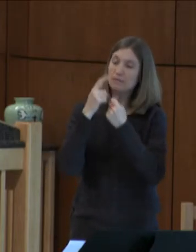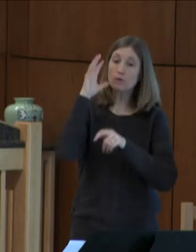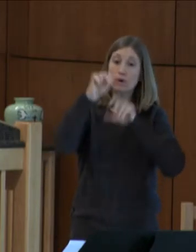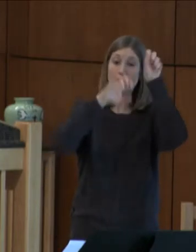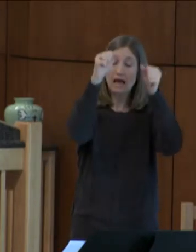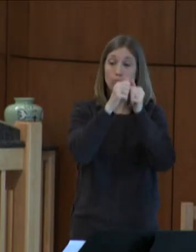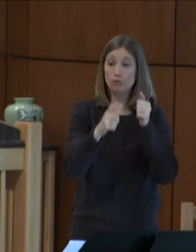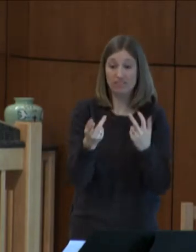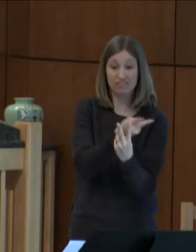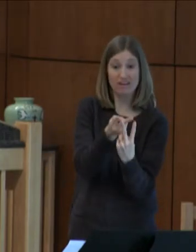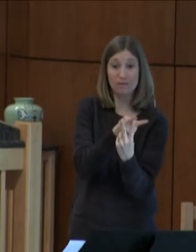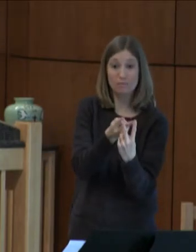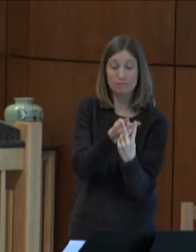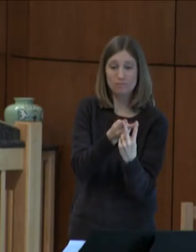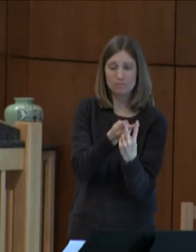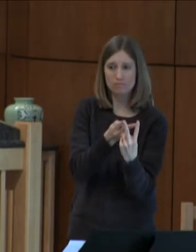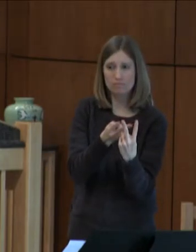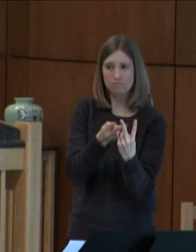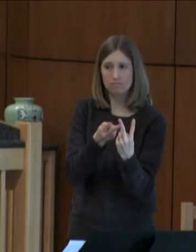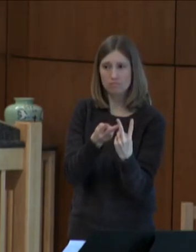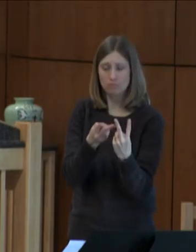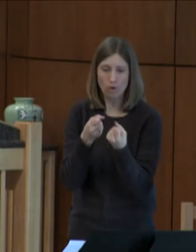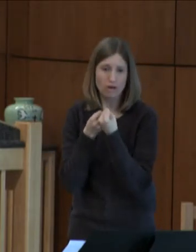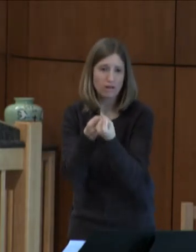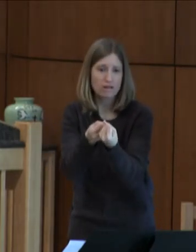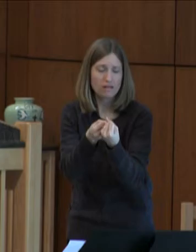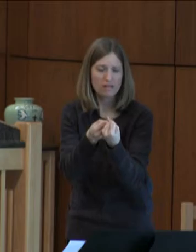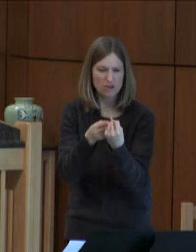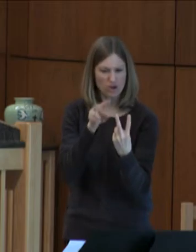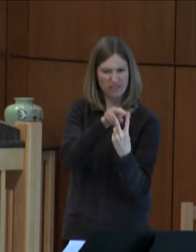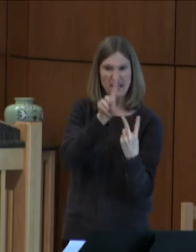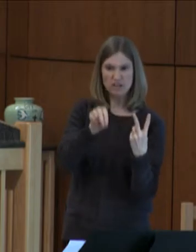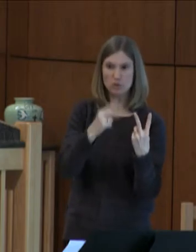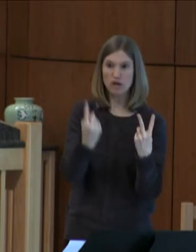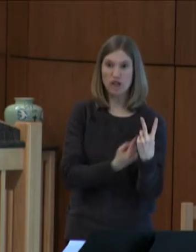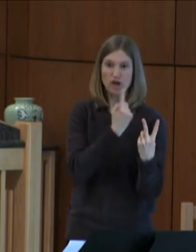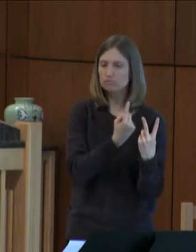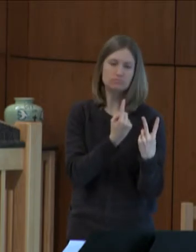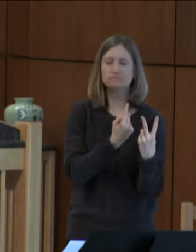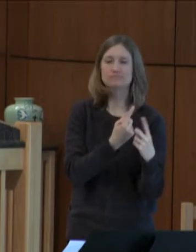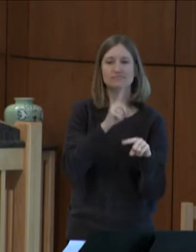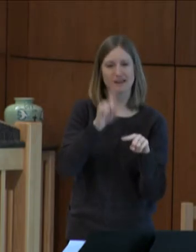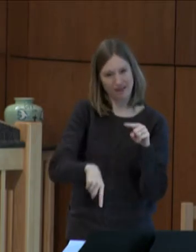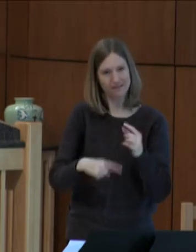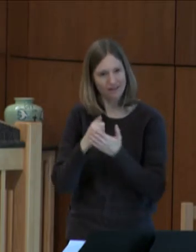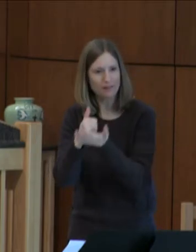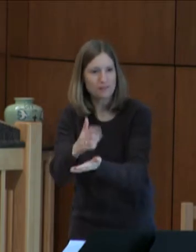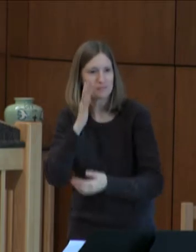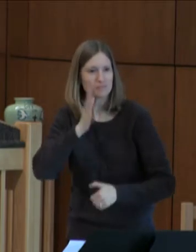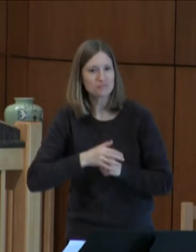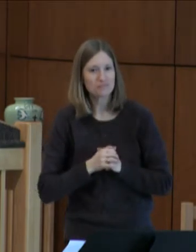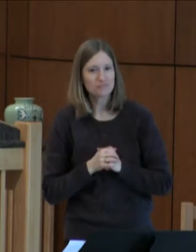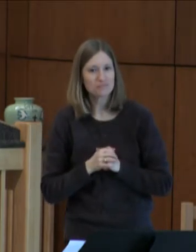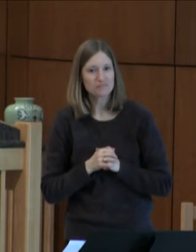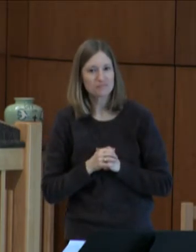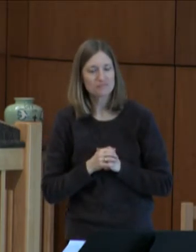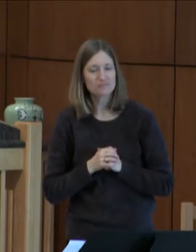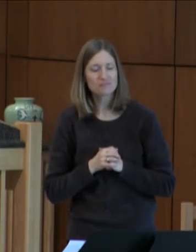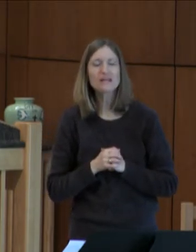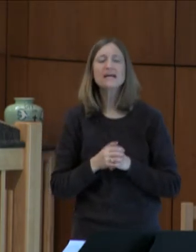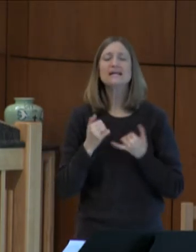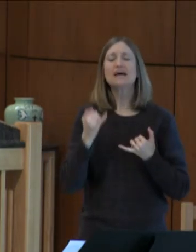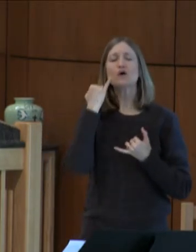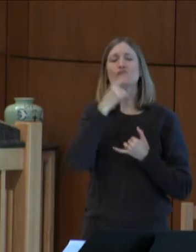could not do it alone. In 12-step programs like AA, one of the steps is coming to the